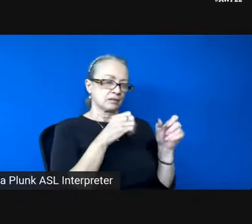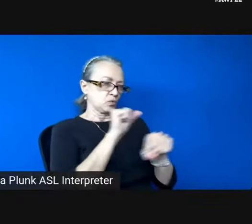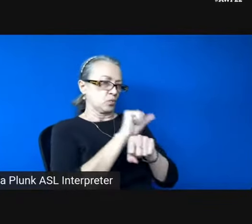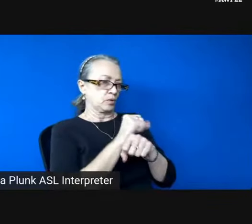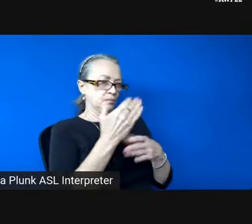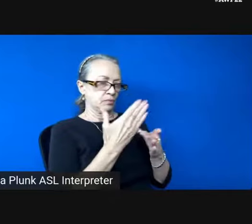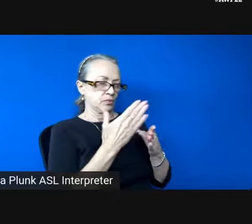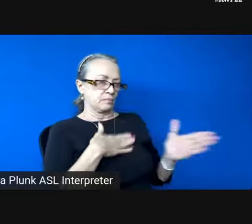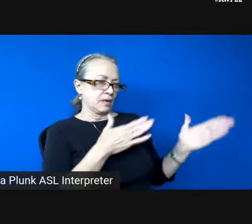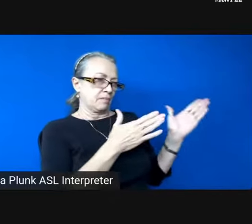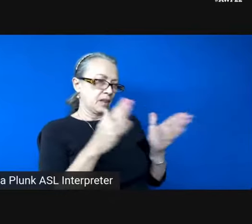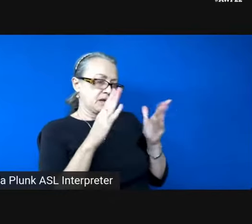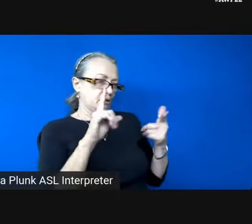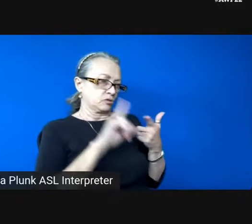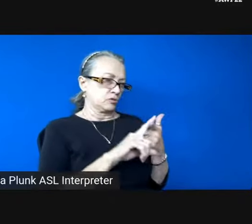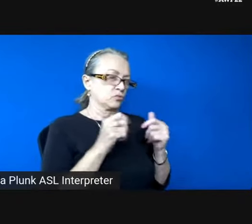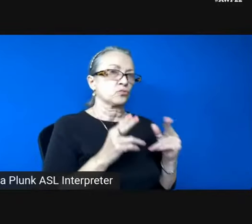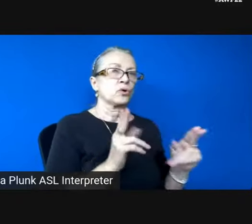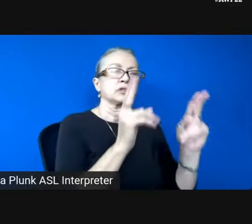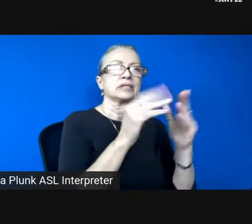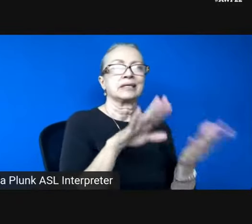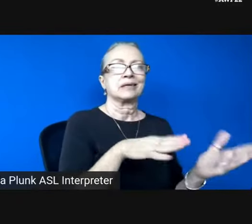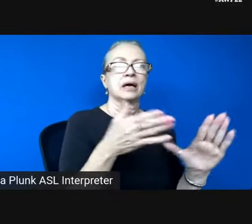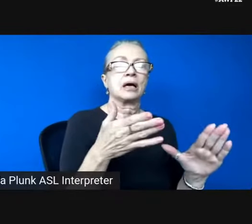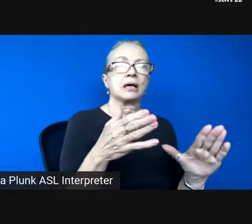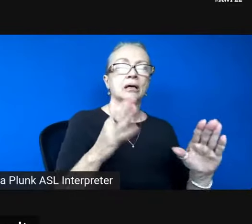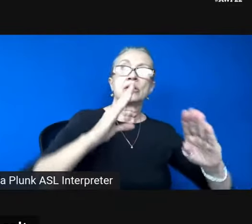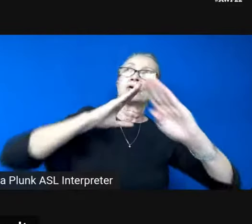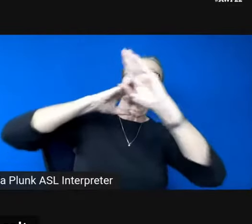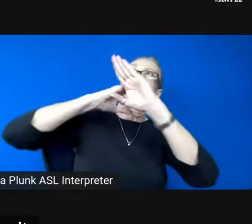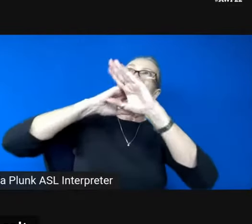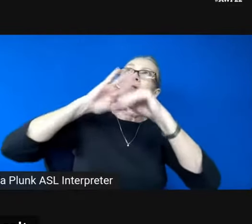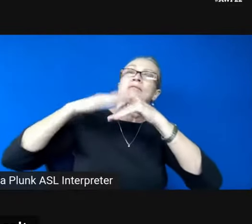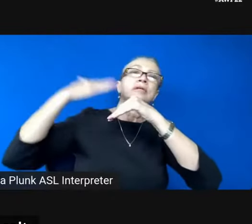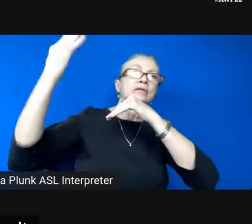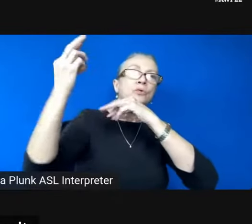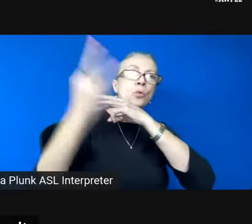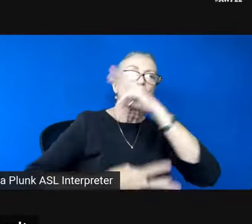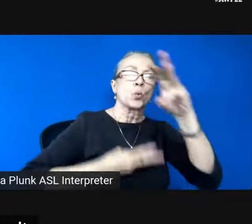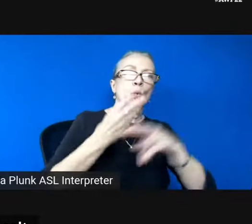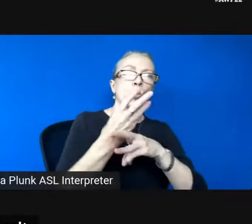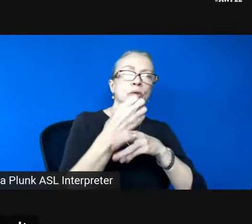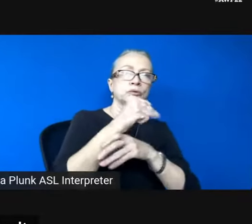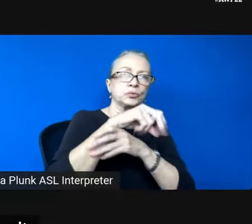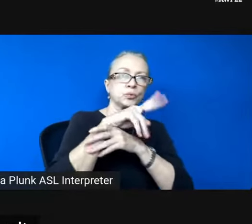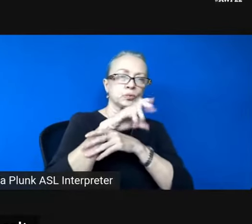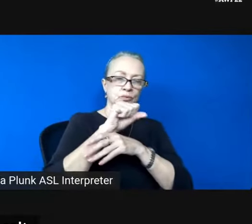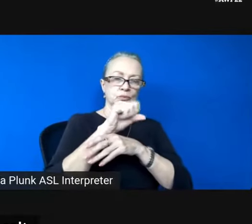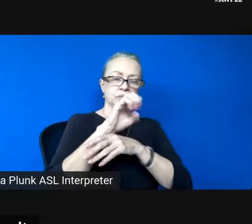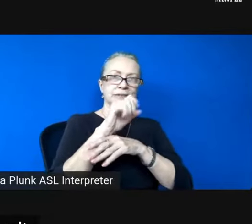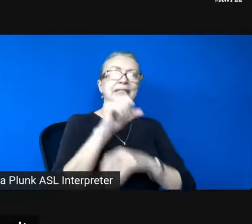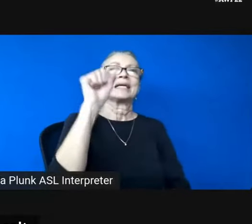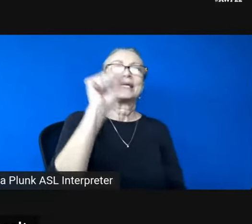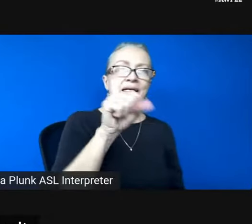dying guardian of the next world's sweets yes i'll lick the salt yes